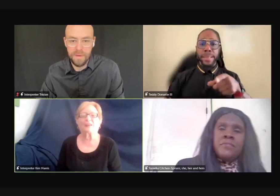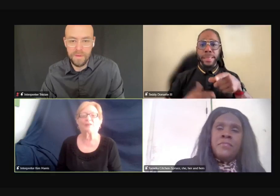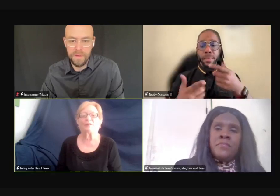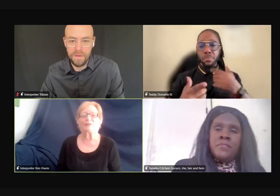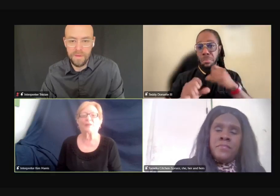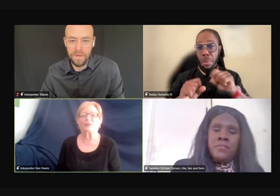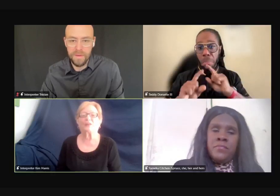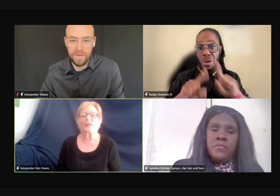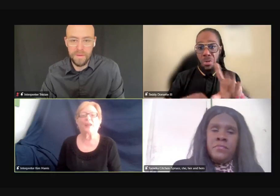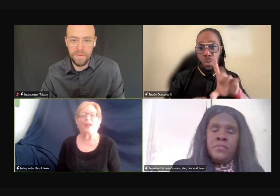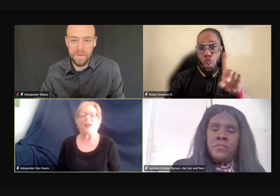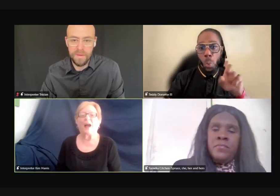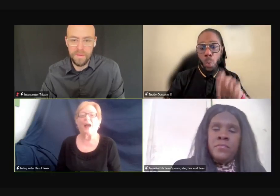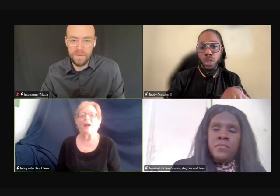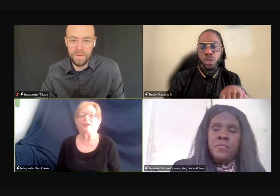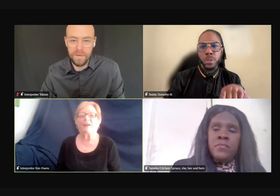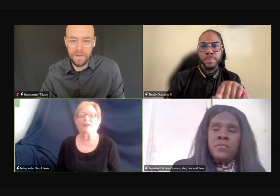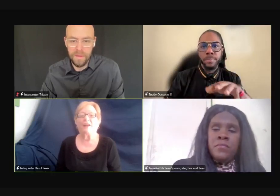right that you're mentioning.